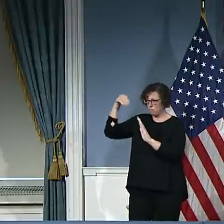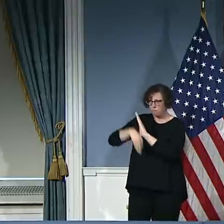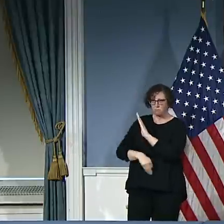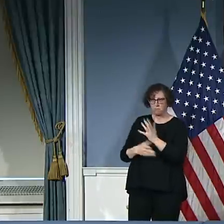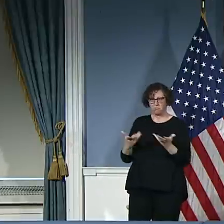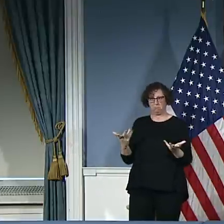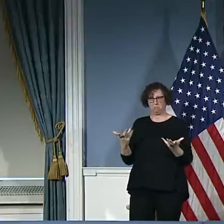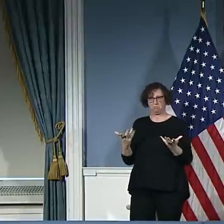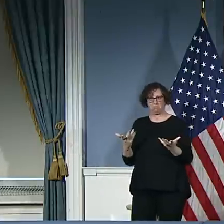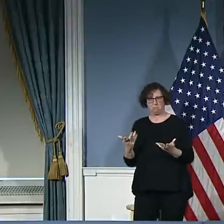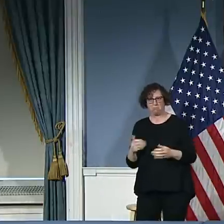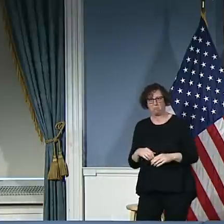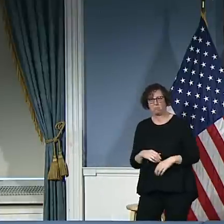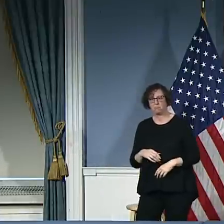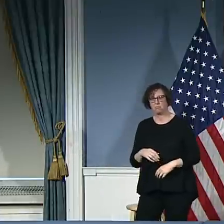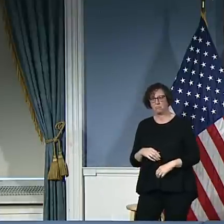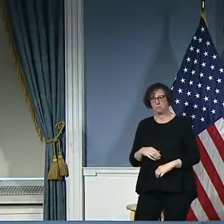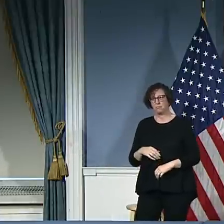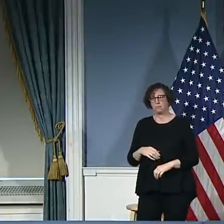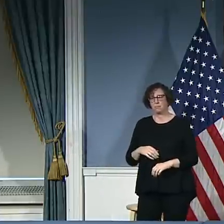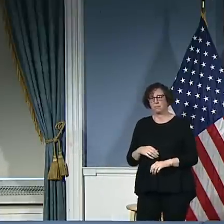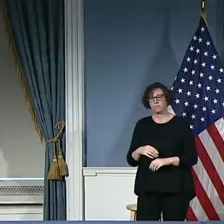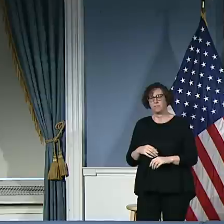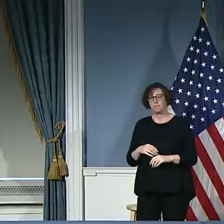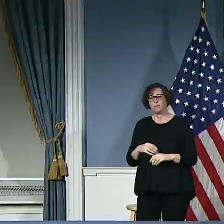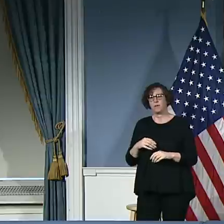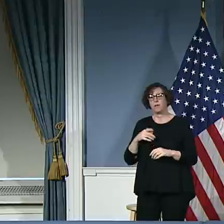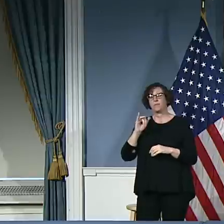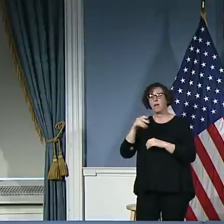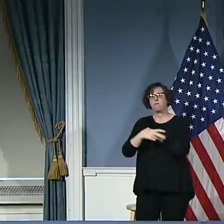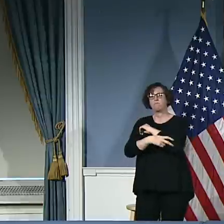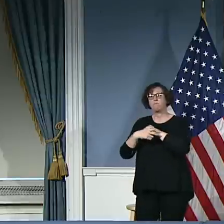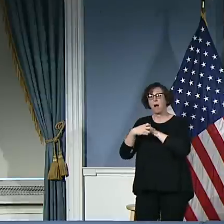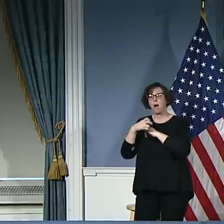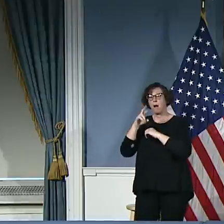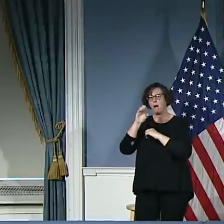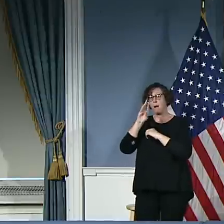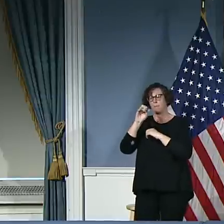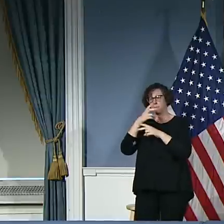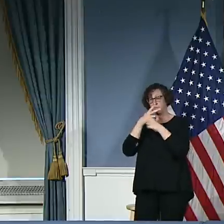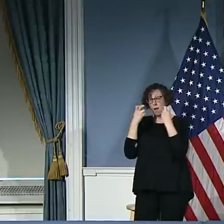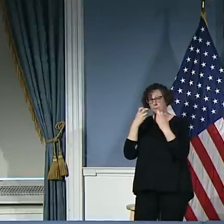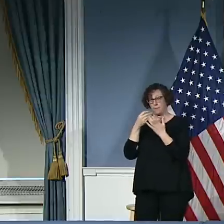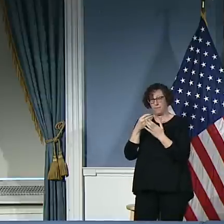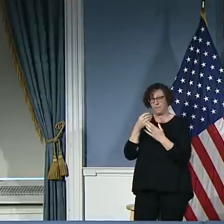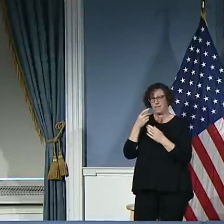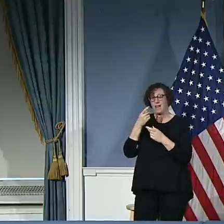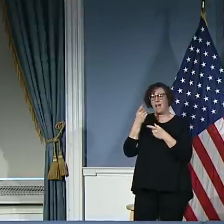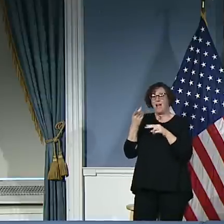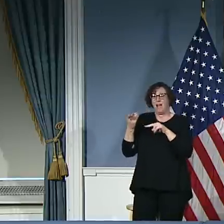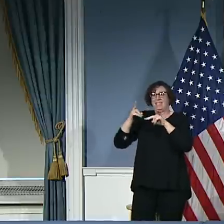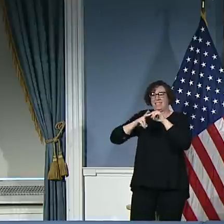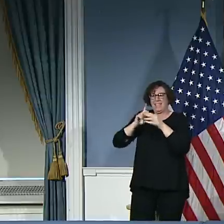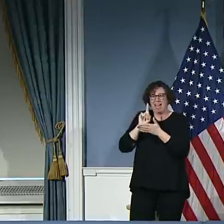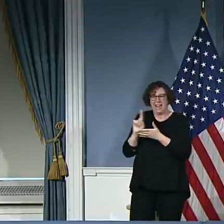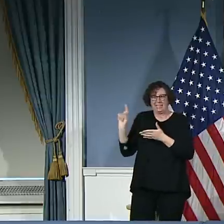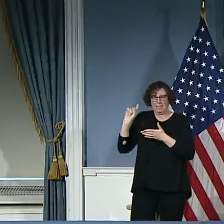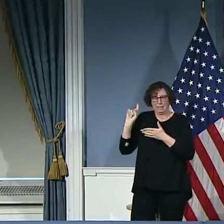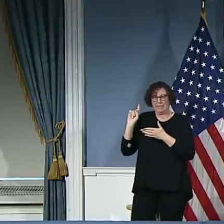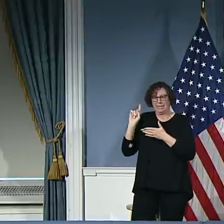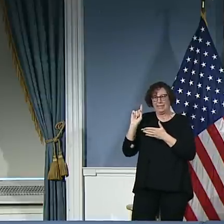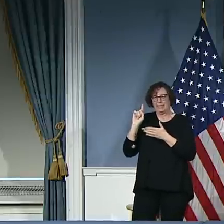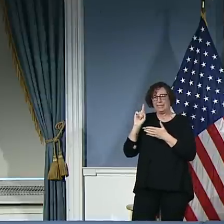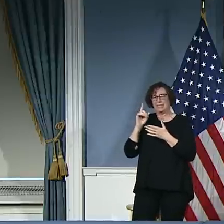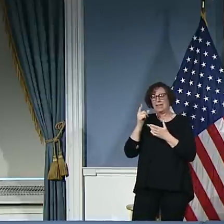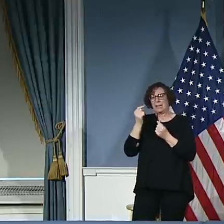We managed to be up in robberies in New York City last week. That's a little troubling. We've been having significant increases